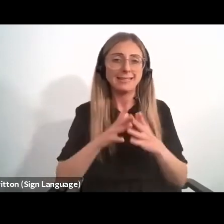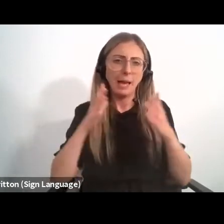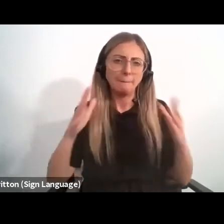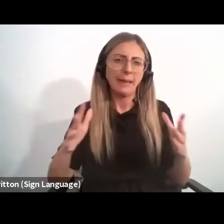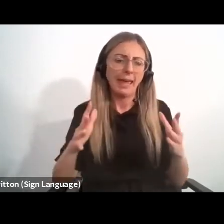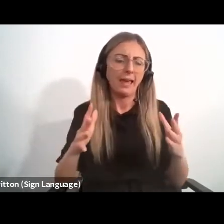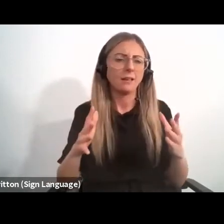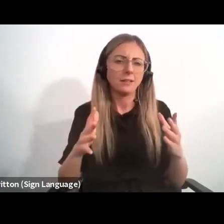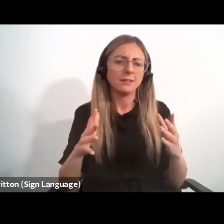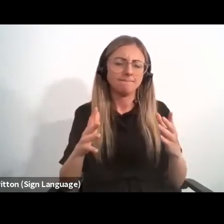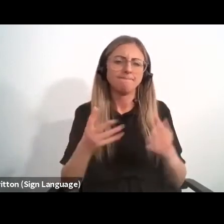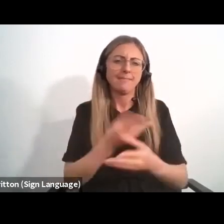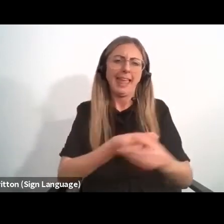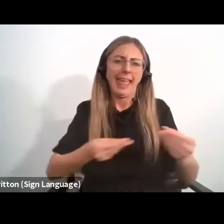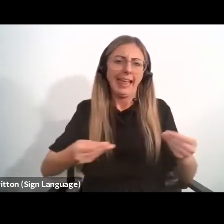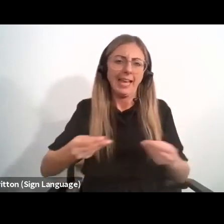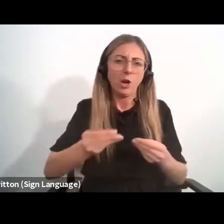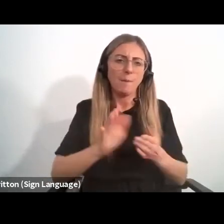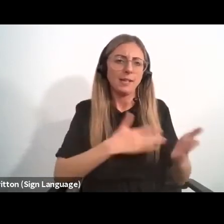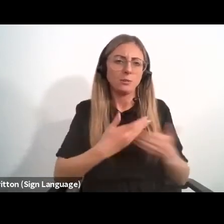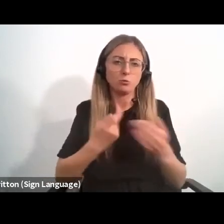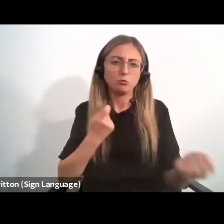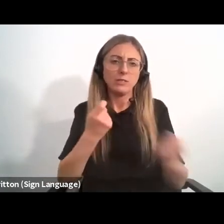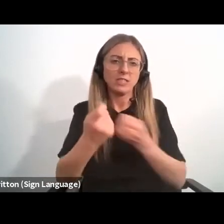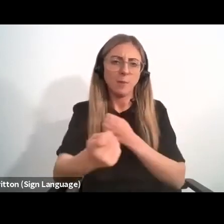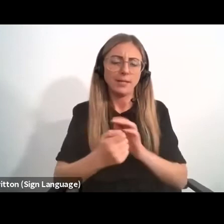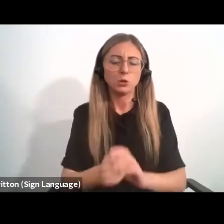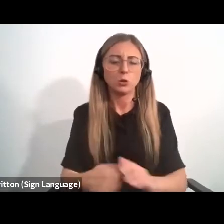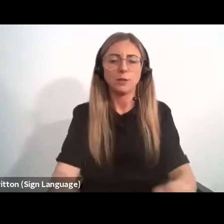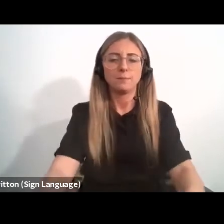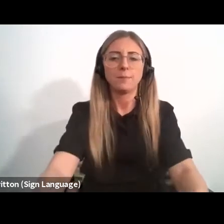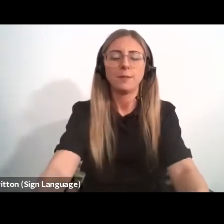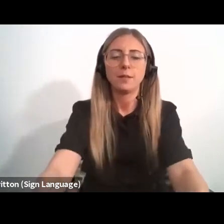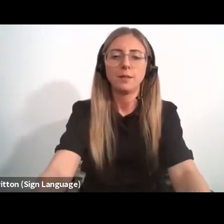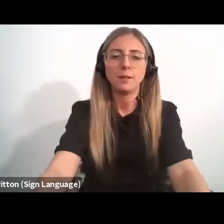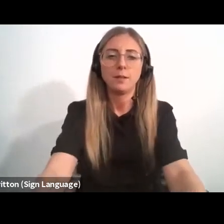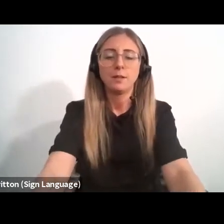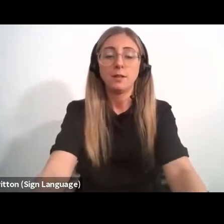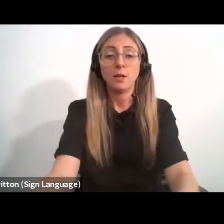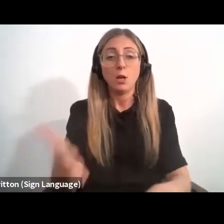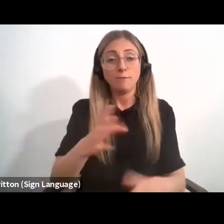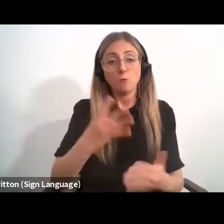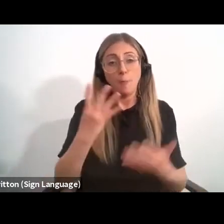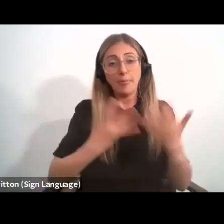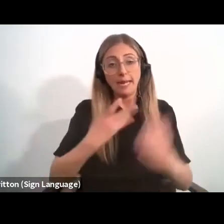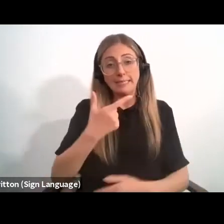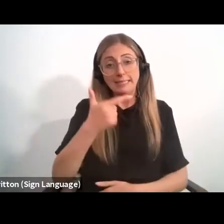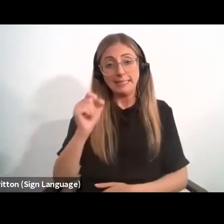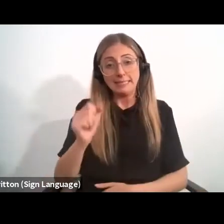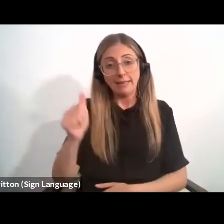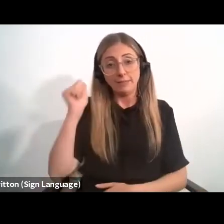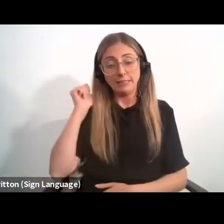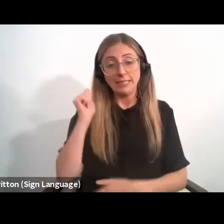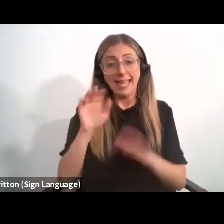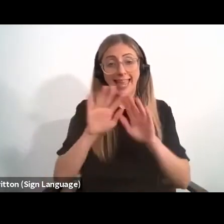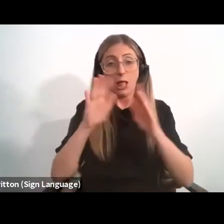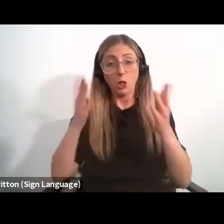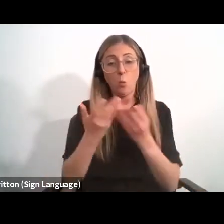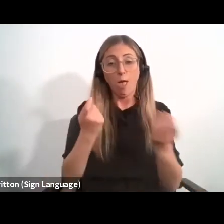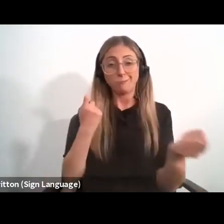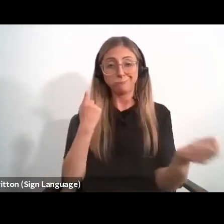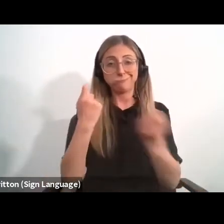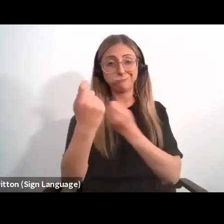of the economic transformation puzzle. In fact, since the 1970s, the world has moved from